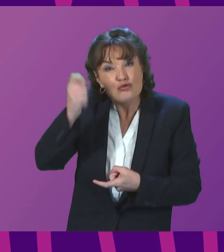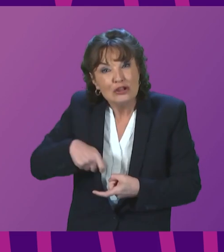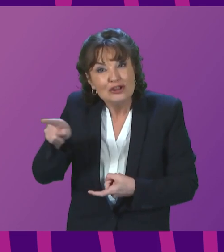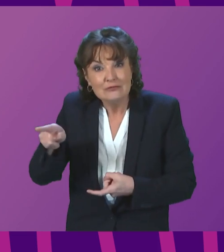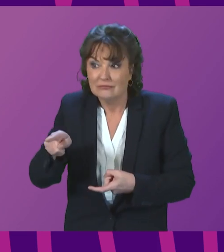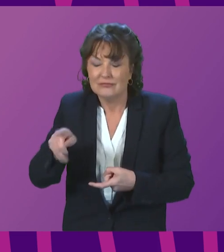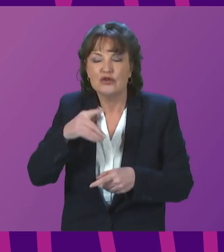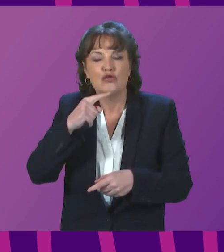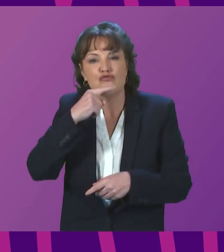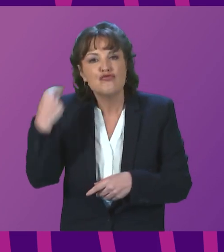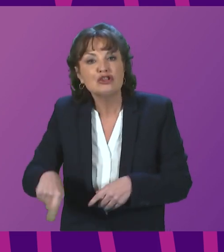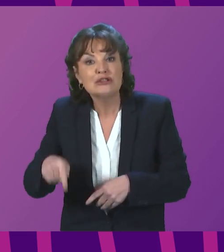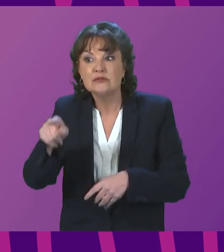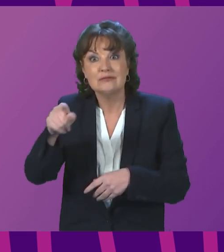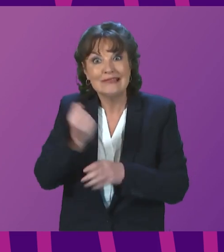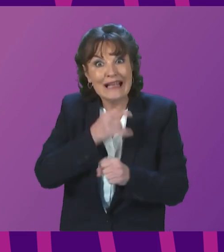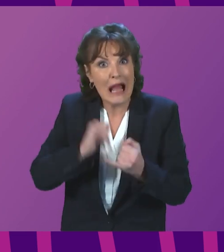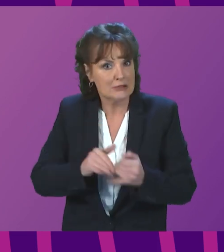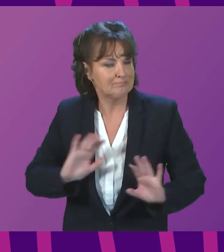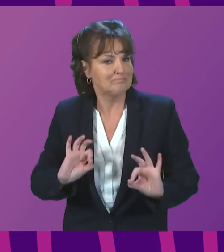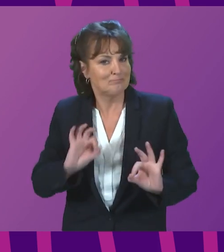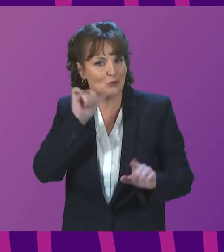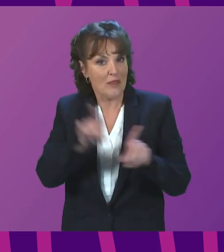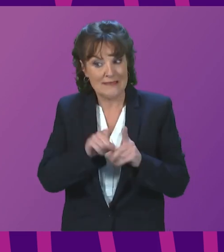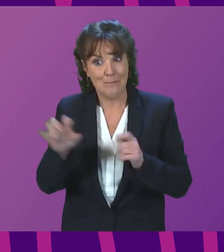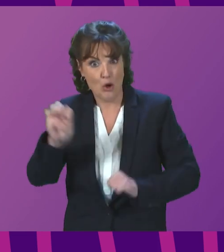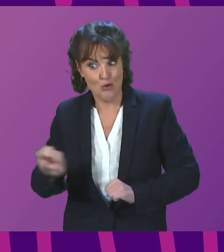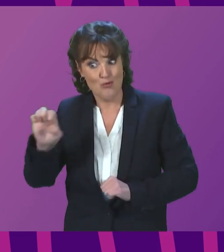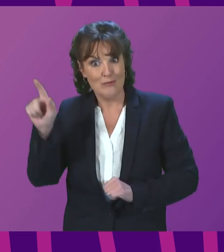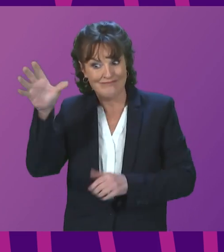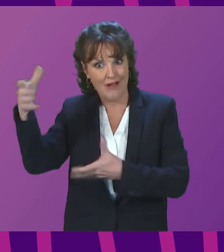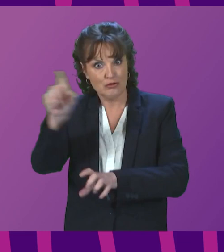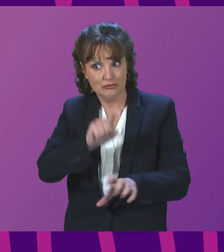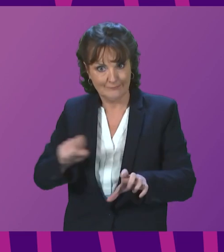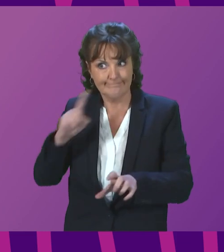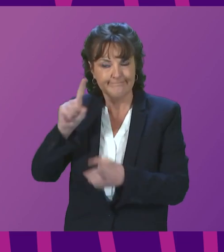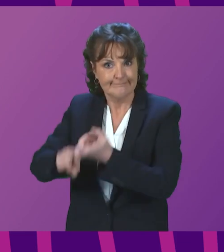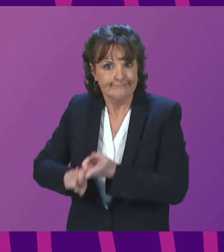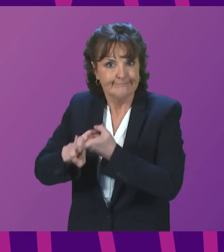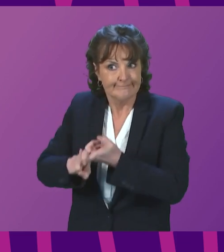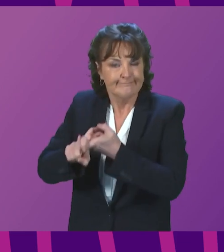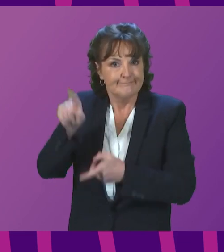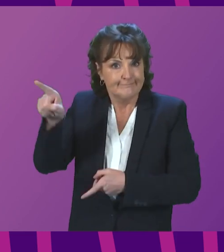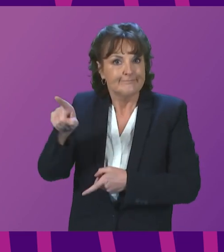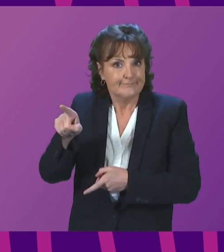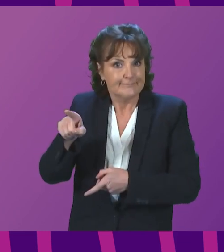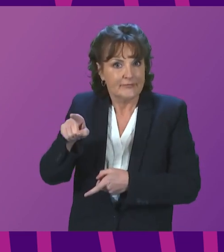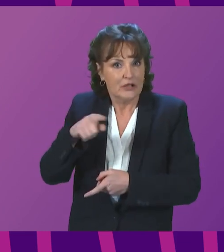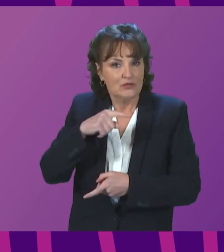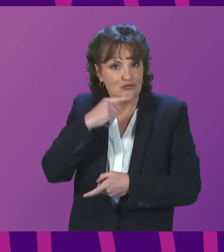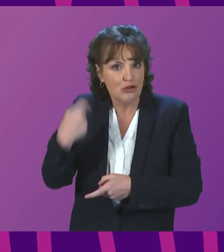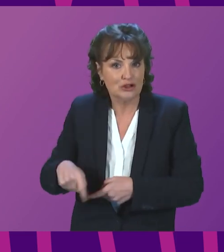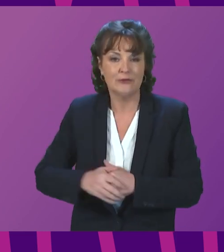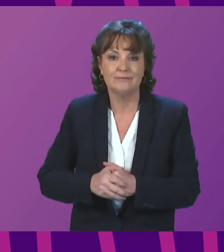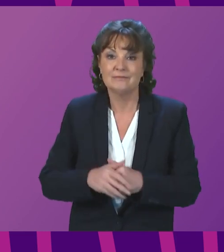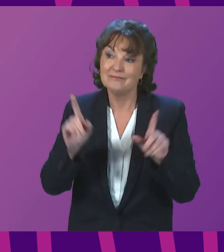that many other countries, particularly in Europe, are. But, of course, we will all bear the burden of increased prices. So, obviously, these